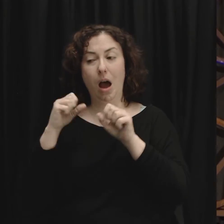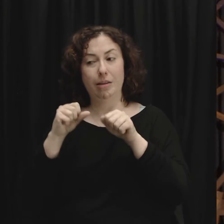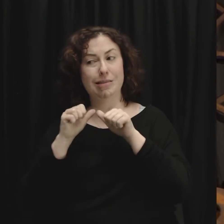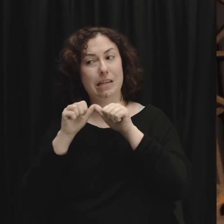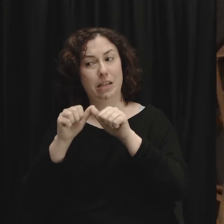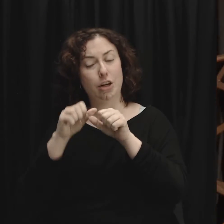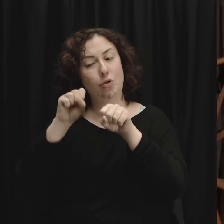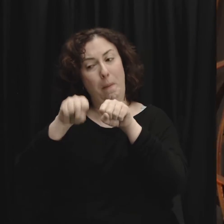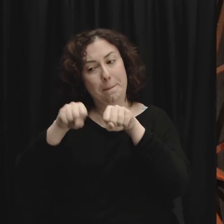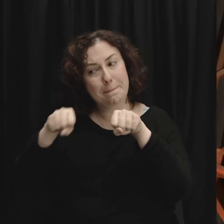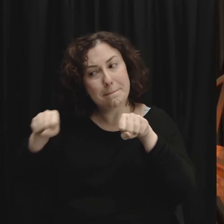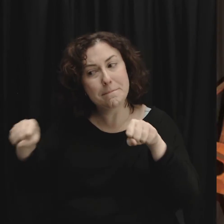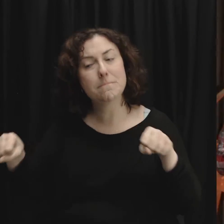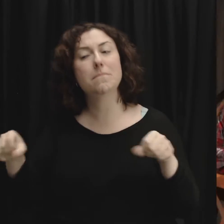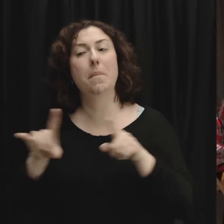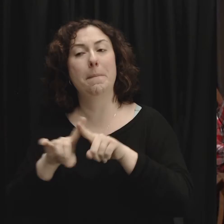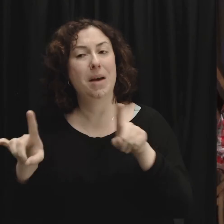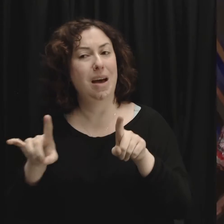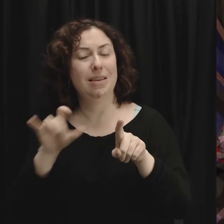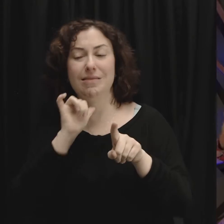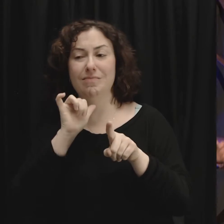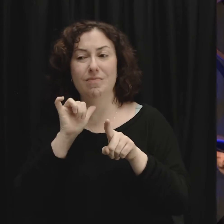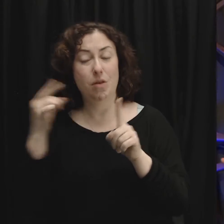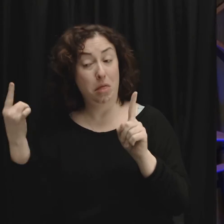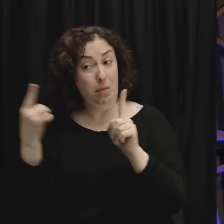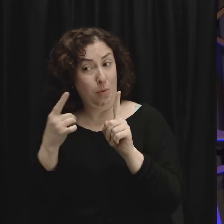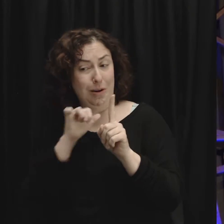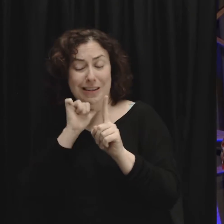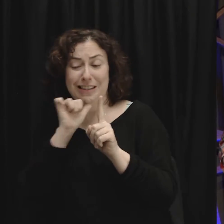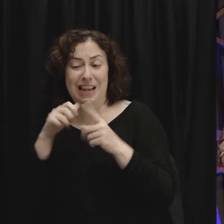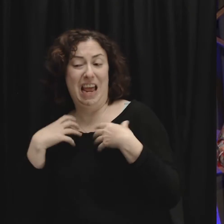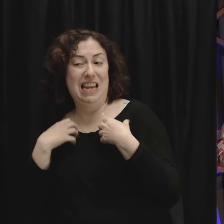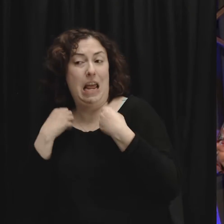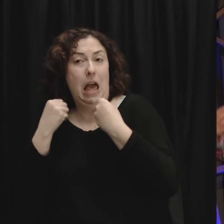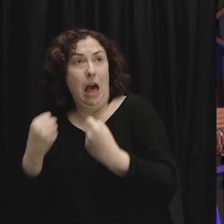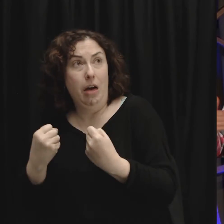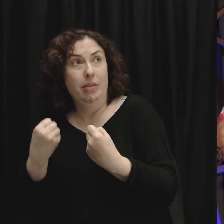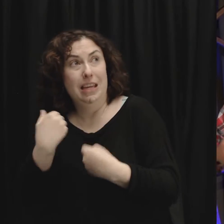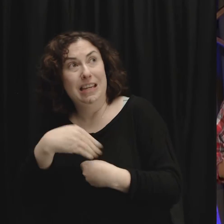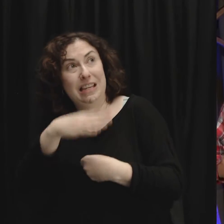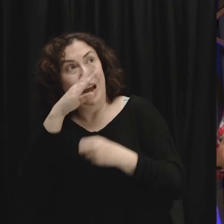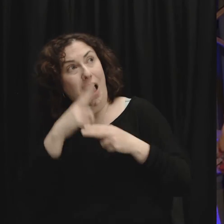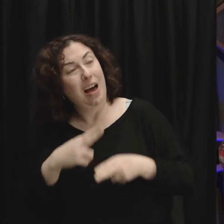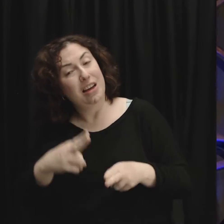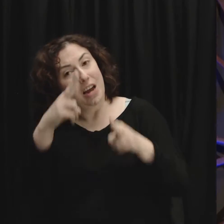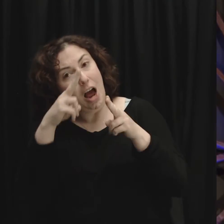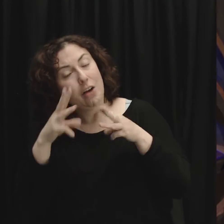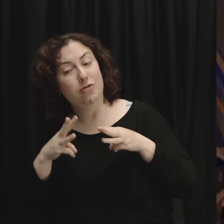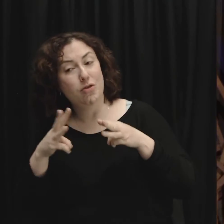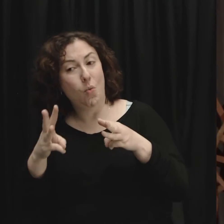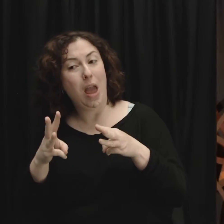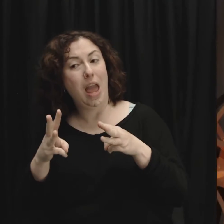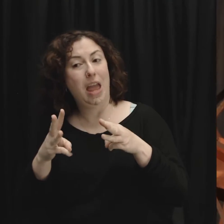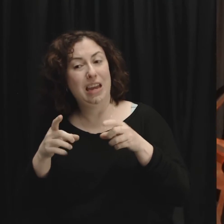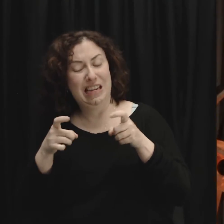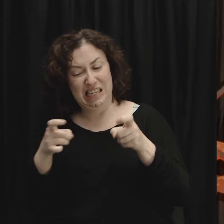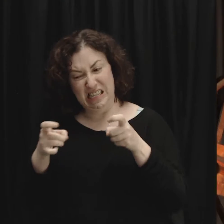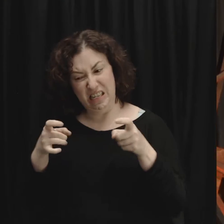those are healthy, God-honoring ways for dealing with conflict. But it's how we came into this world hardwired in our old